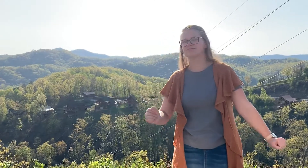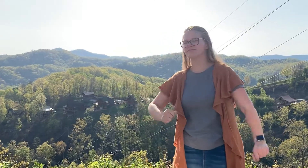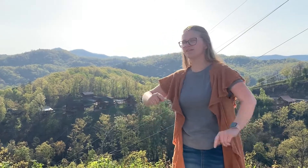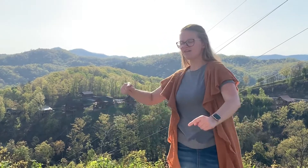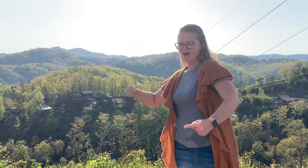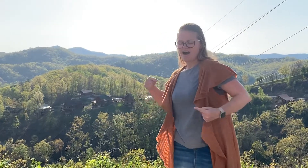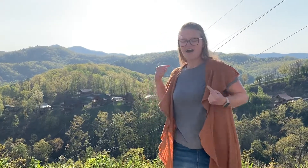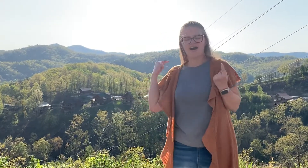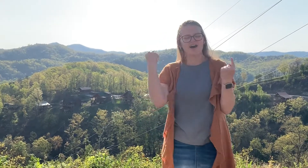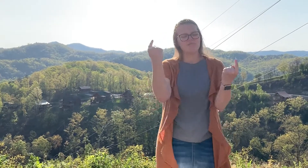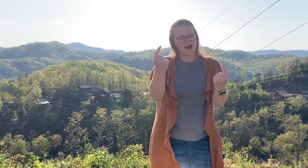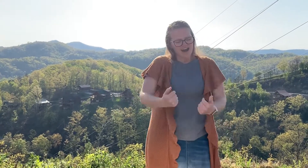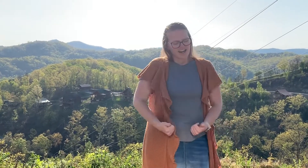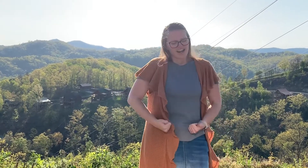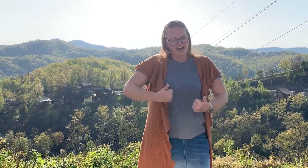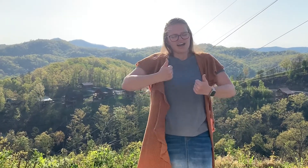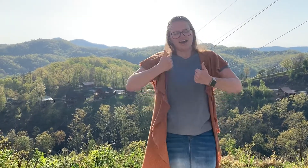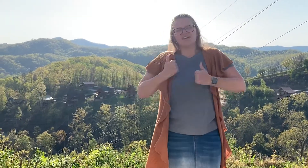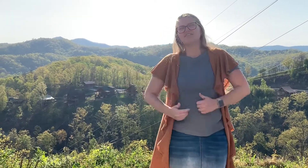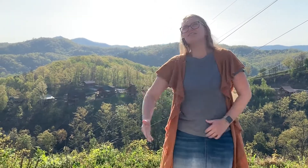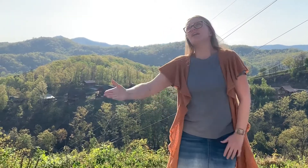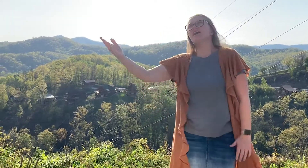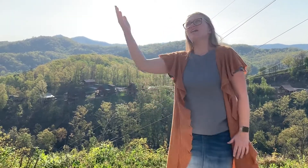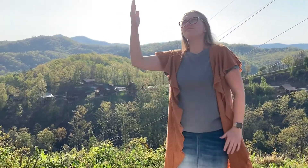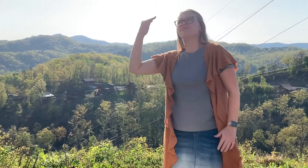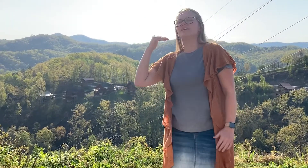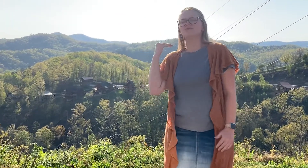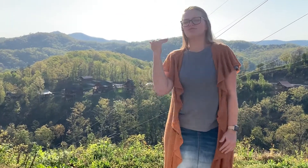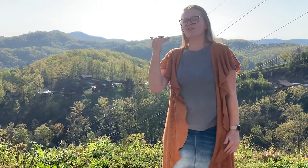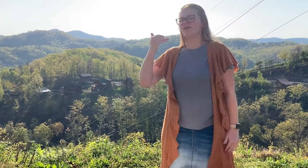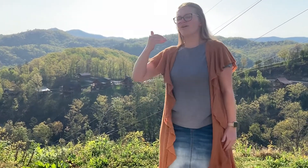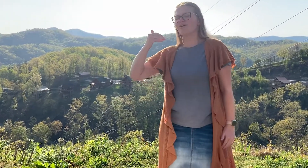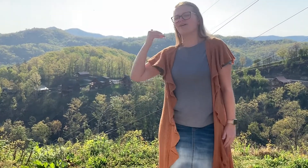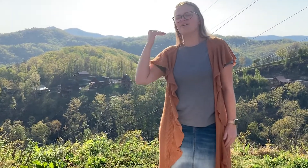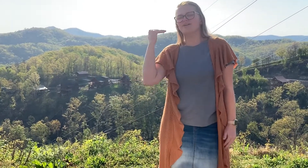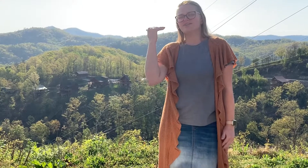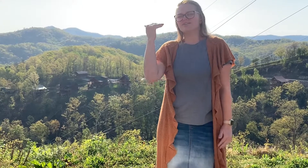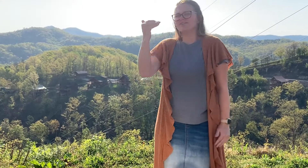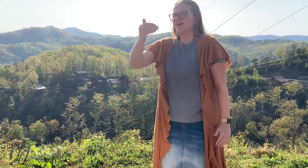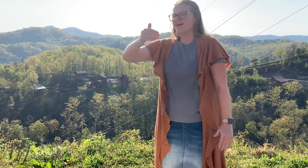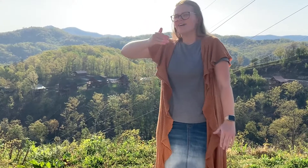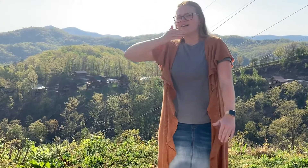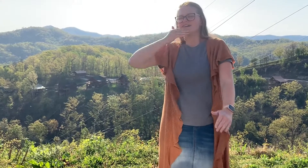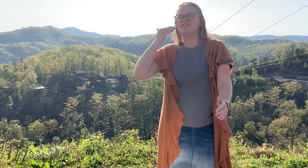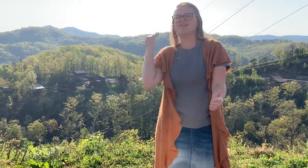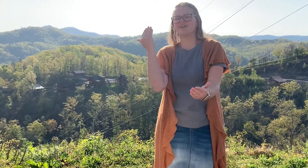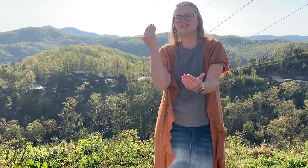And all my life you have been so, so good.